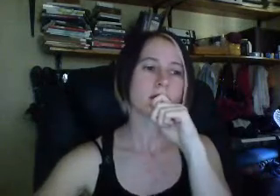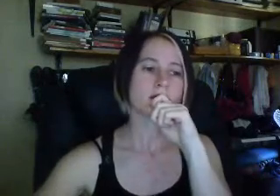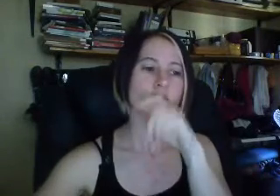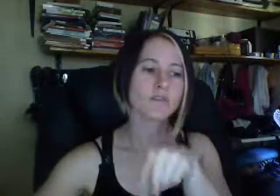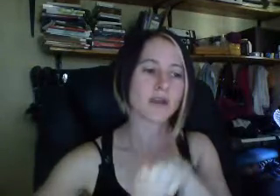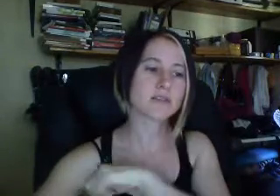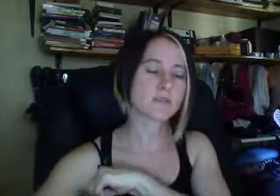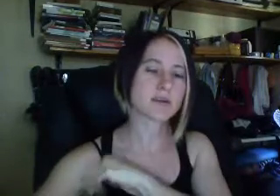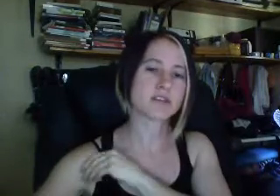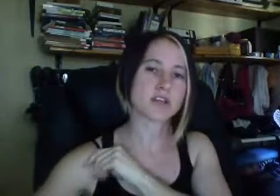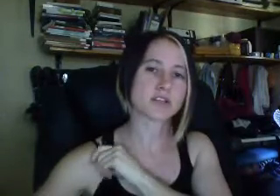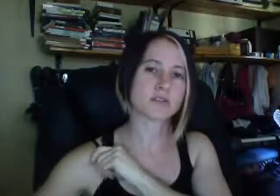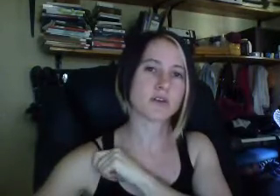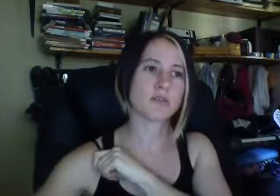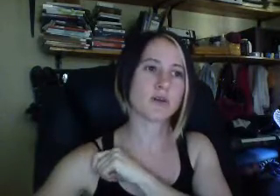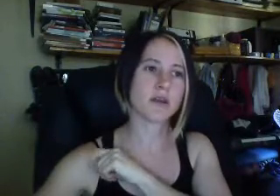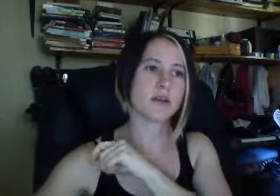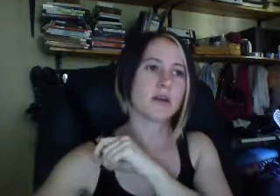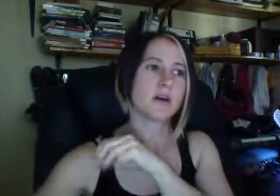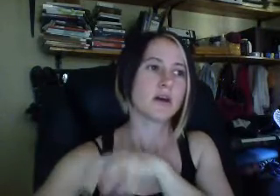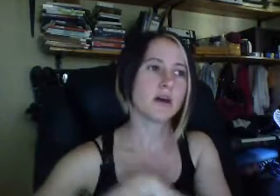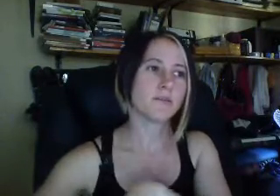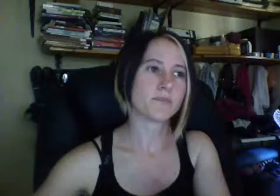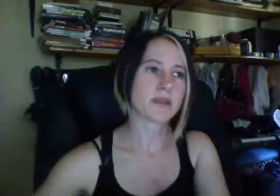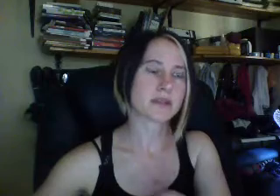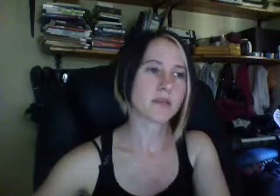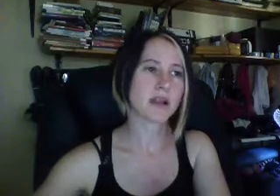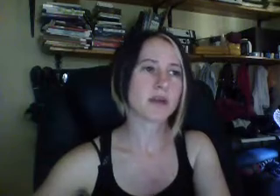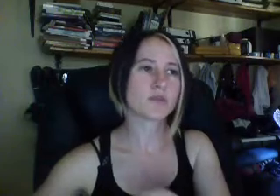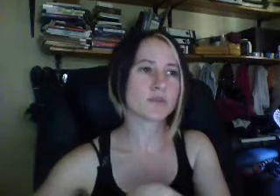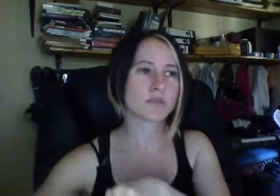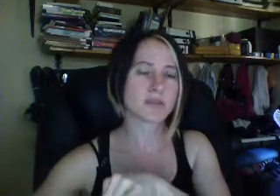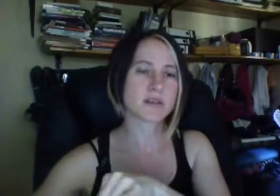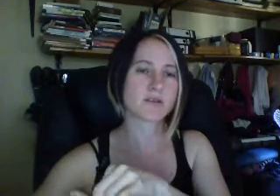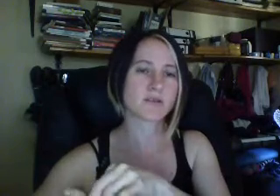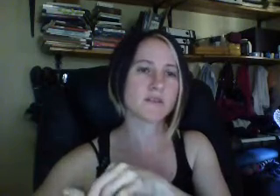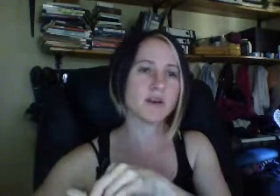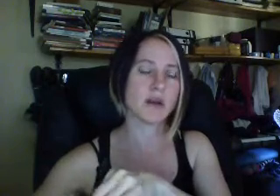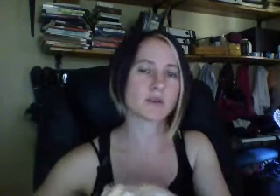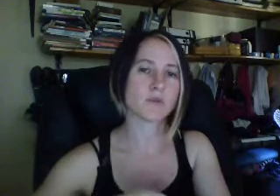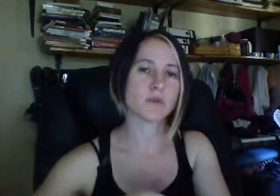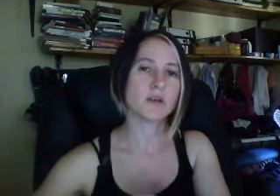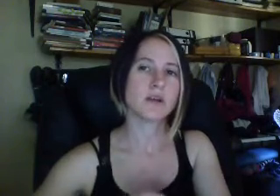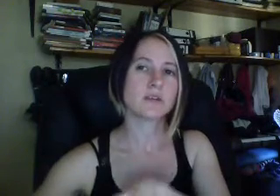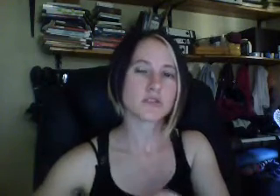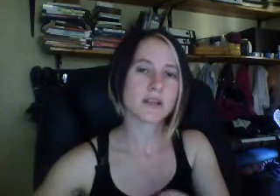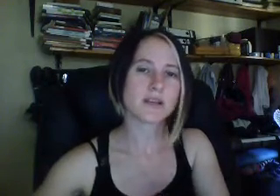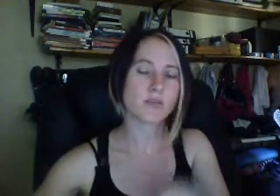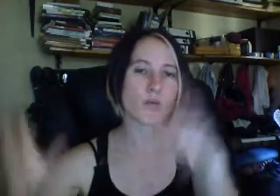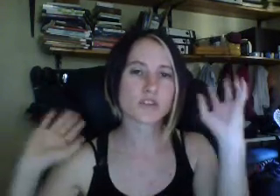So that is my suggestion to everybody. That's something that I've worked with myself as well, is to clear the porn